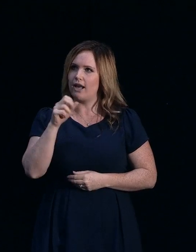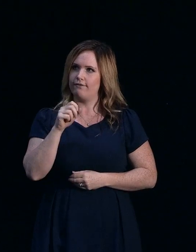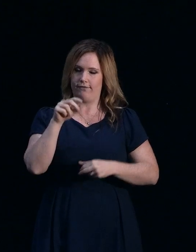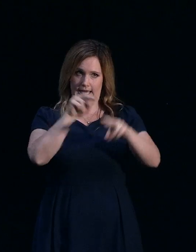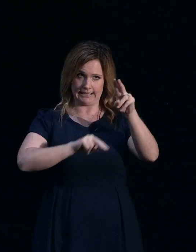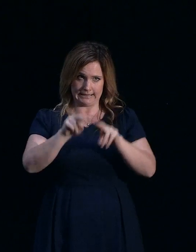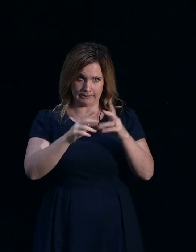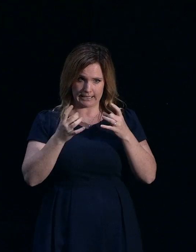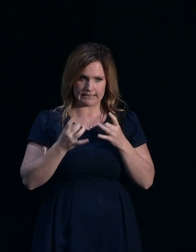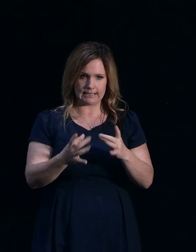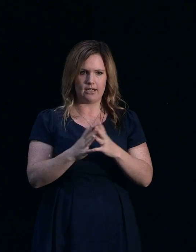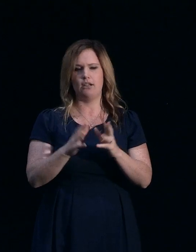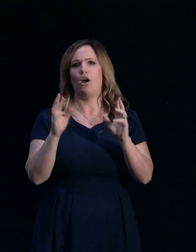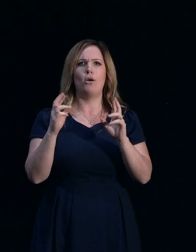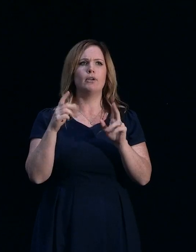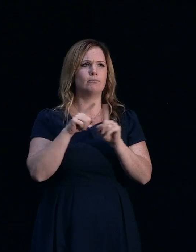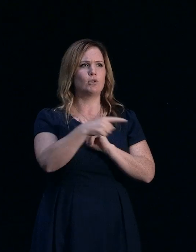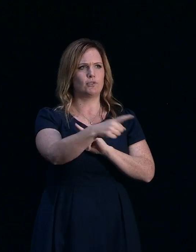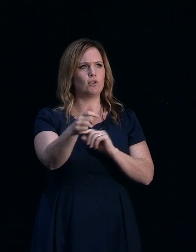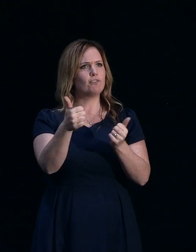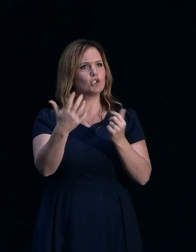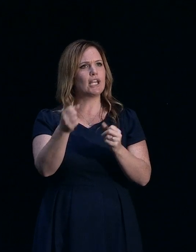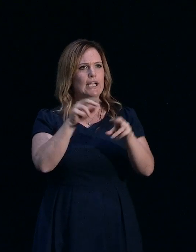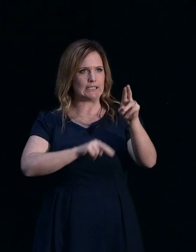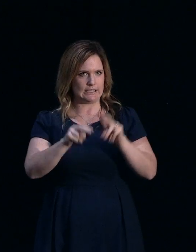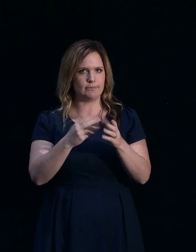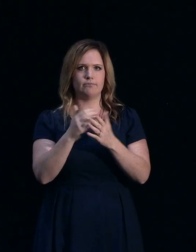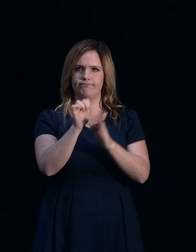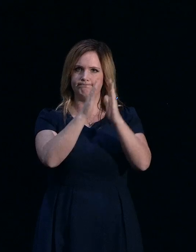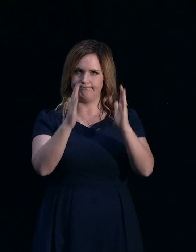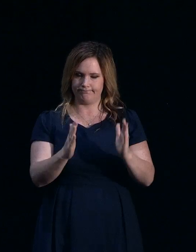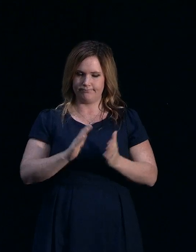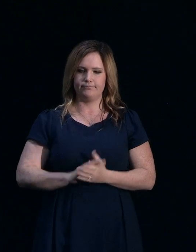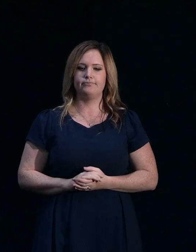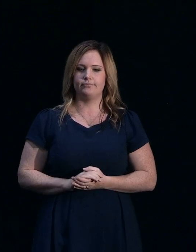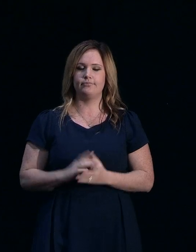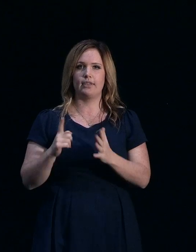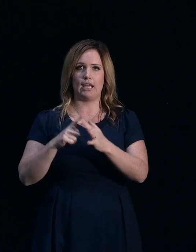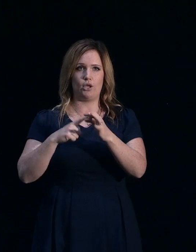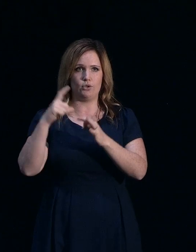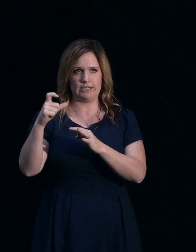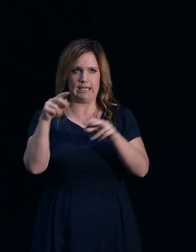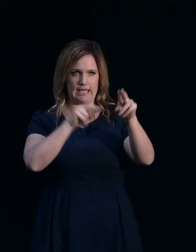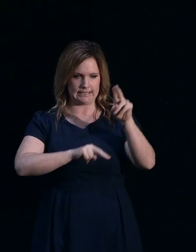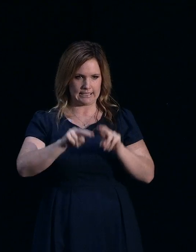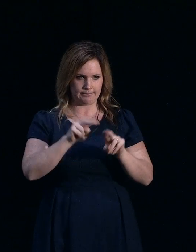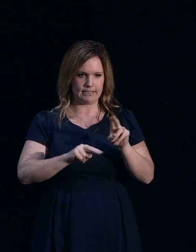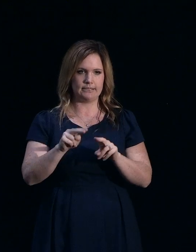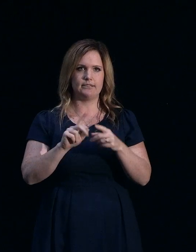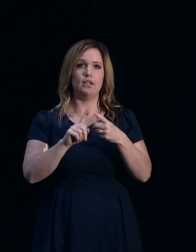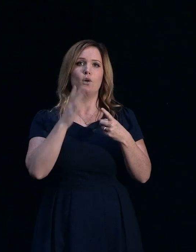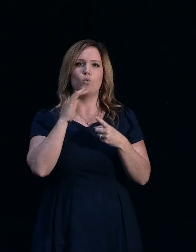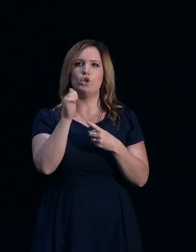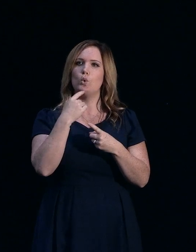beginning. And I hope that most of you should have had an assessment by now. You would have had an EQC assessment, and once your claim is